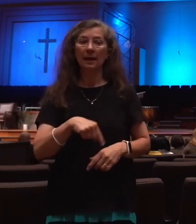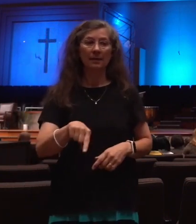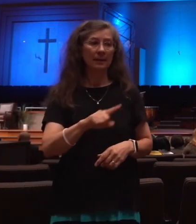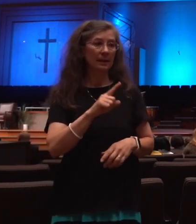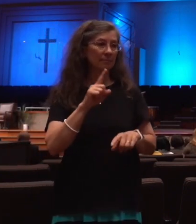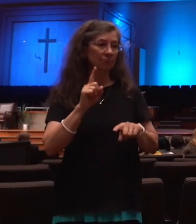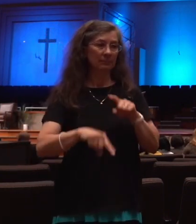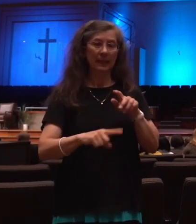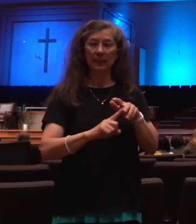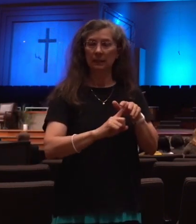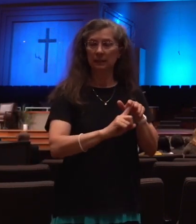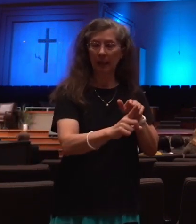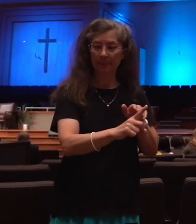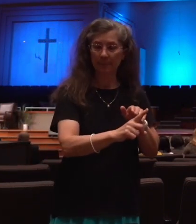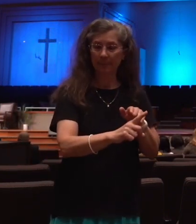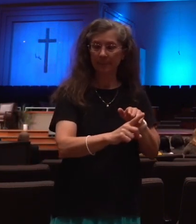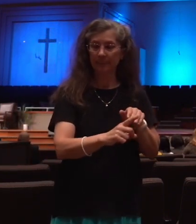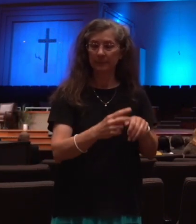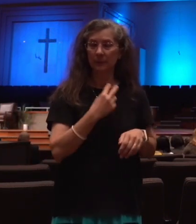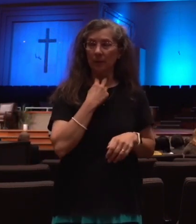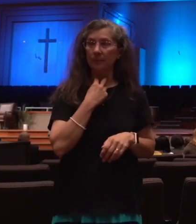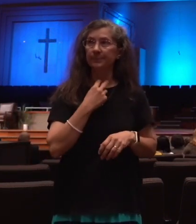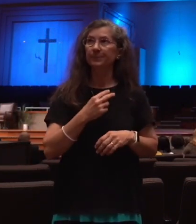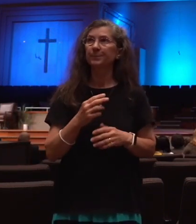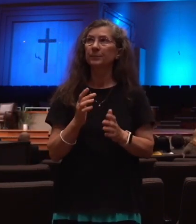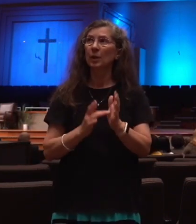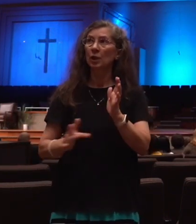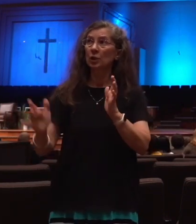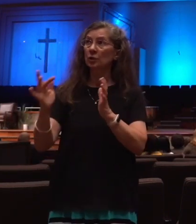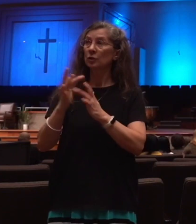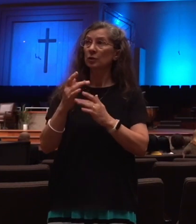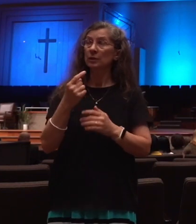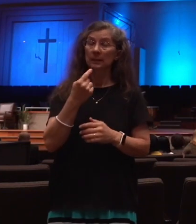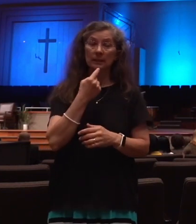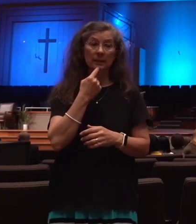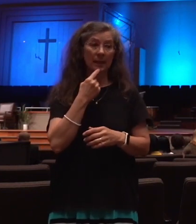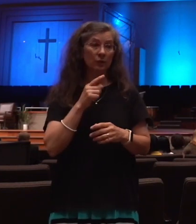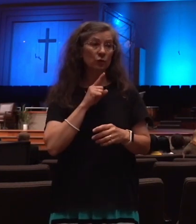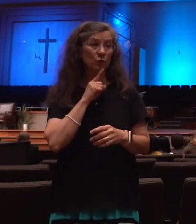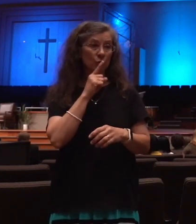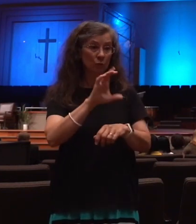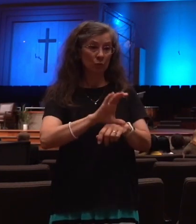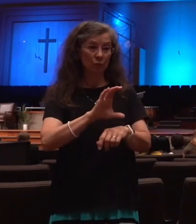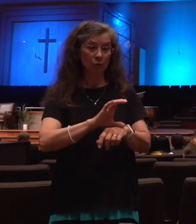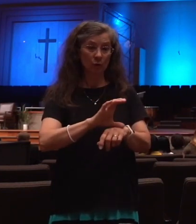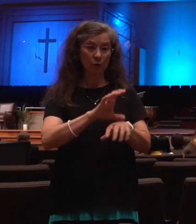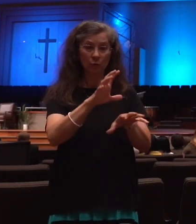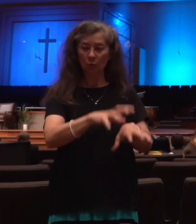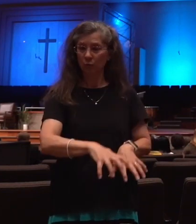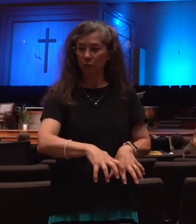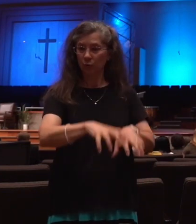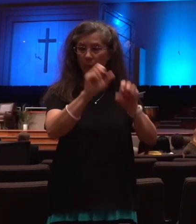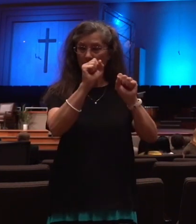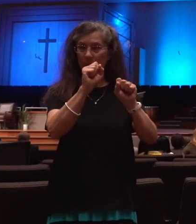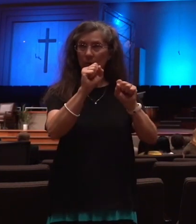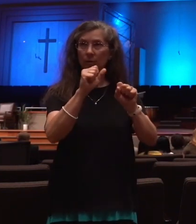And so God tells us the true church will not be present during this horrible time. But that